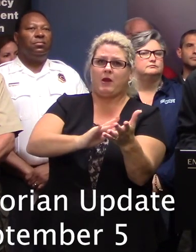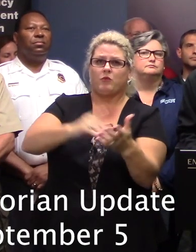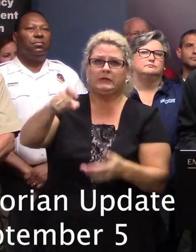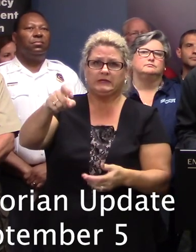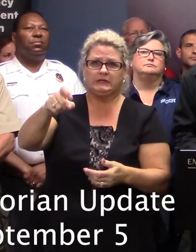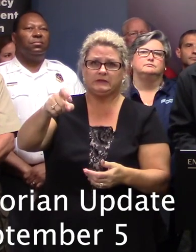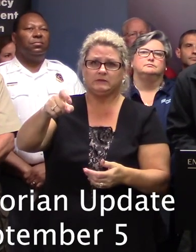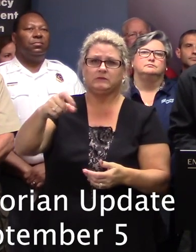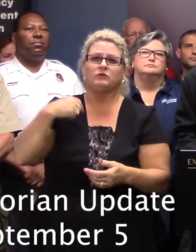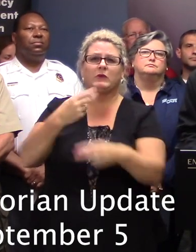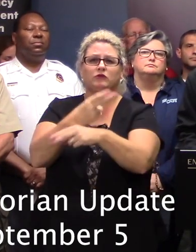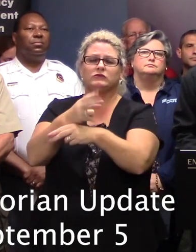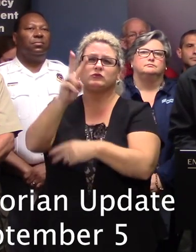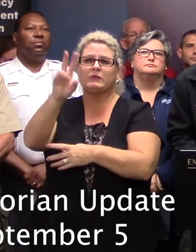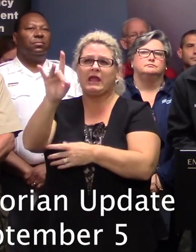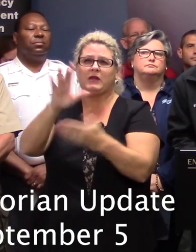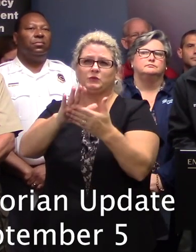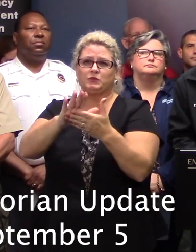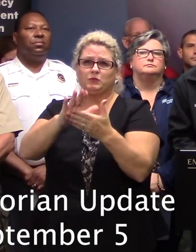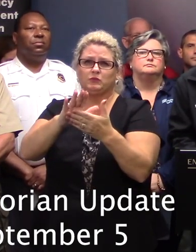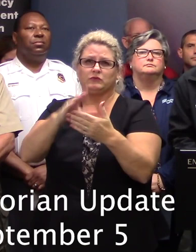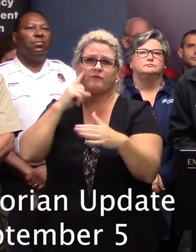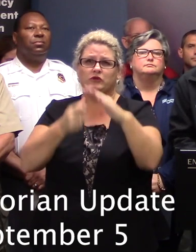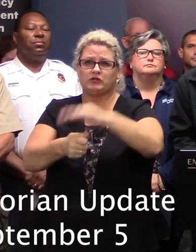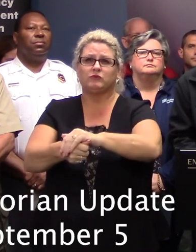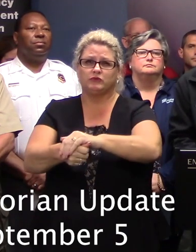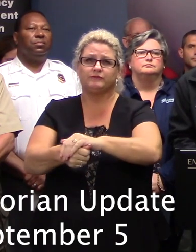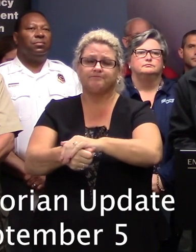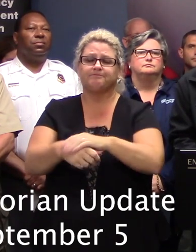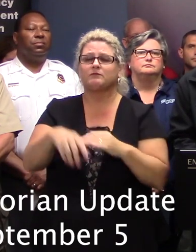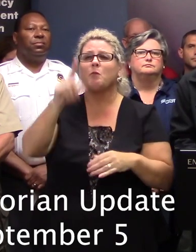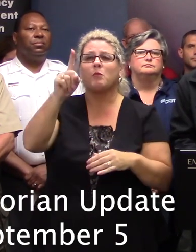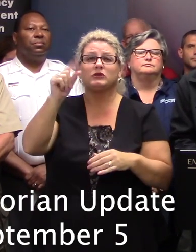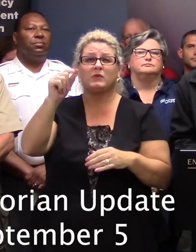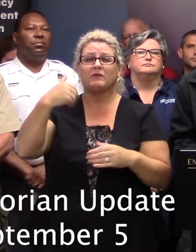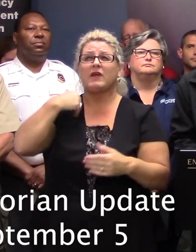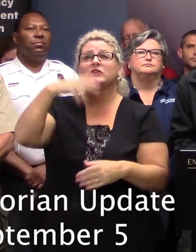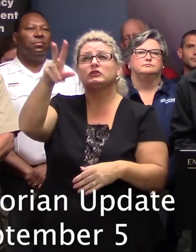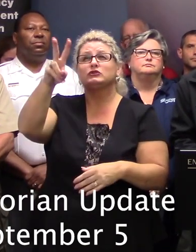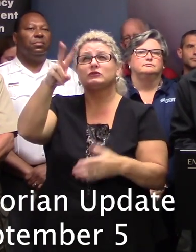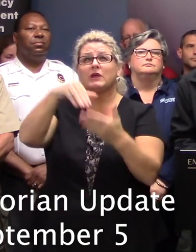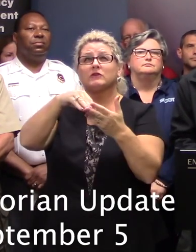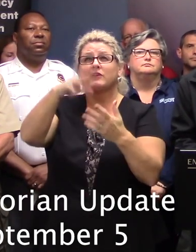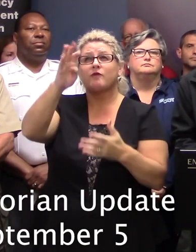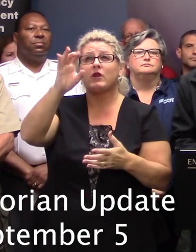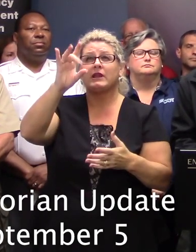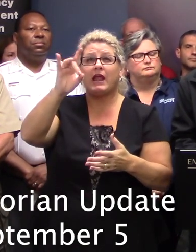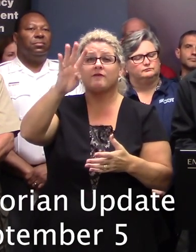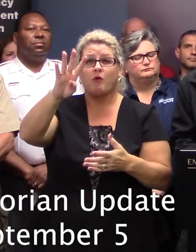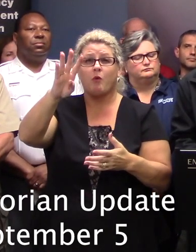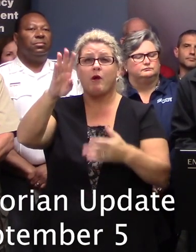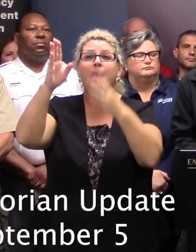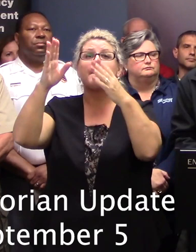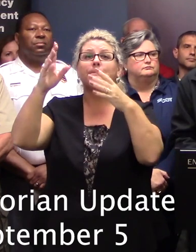we are utilizing 28 school buildings. As of 1.20 p.m., we have a total population of 2,484 individuals in all